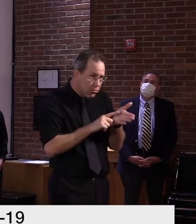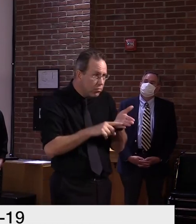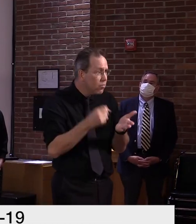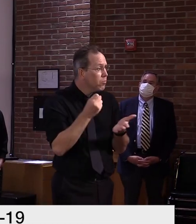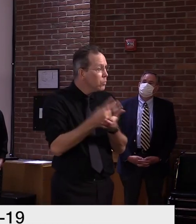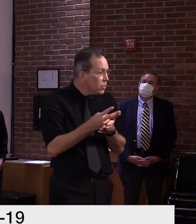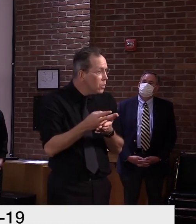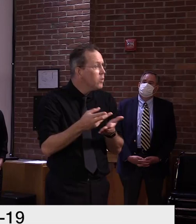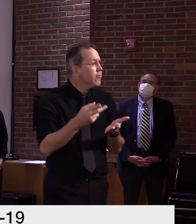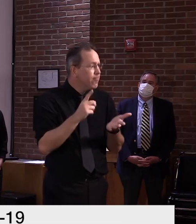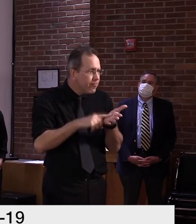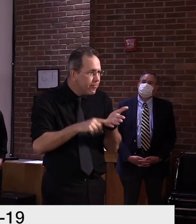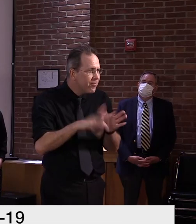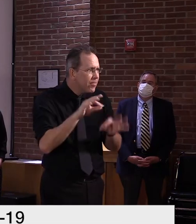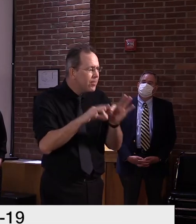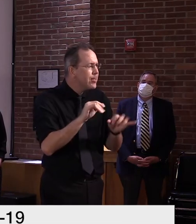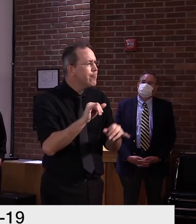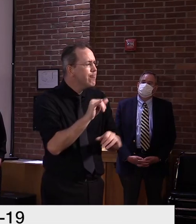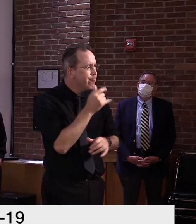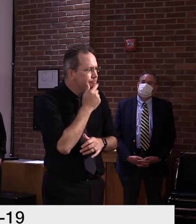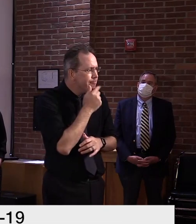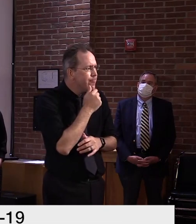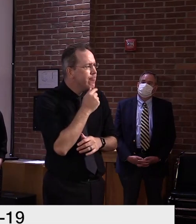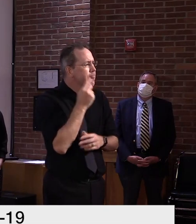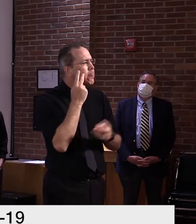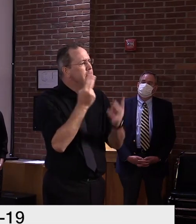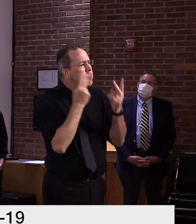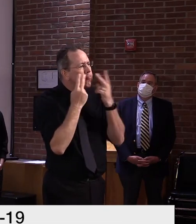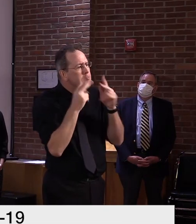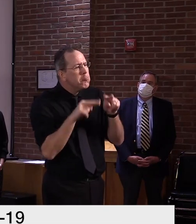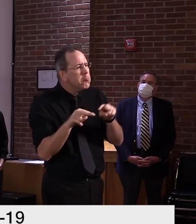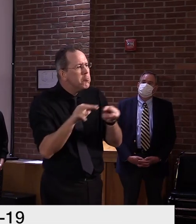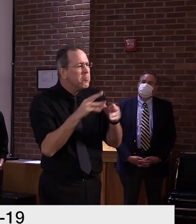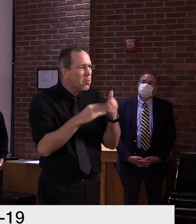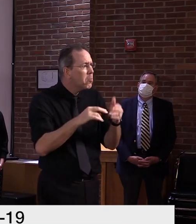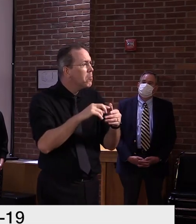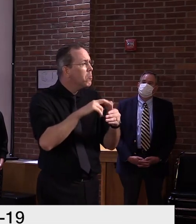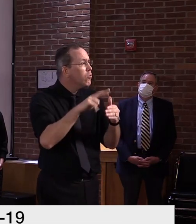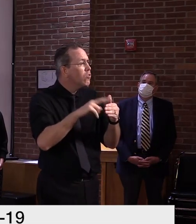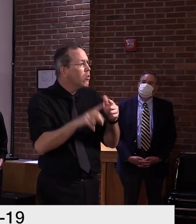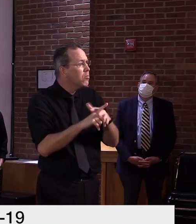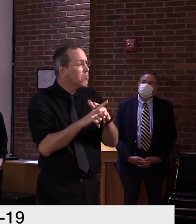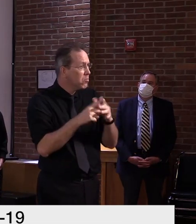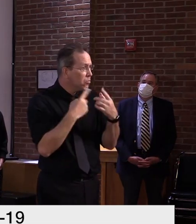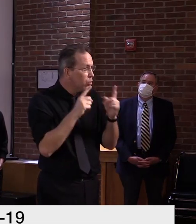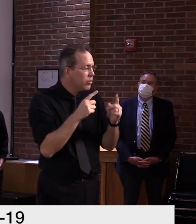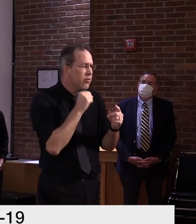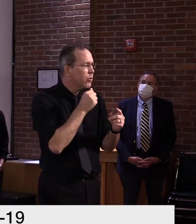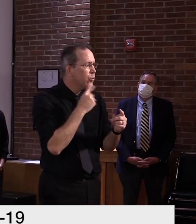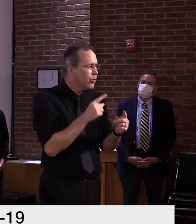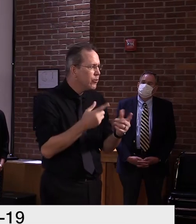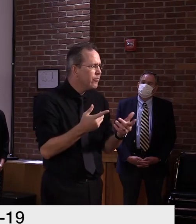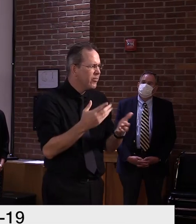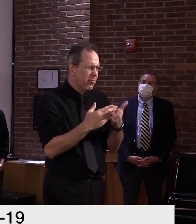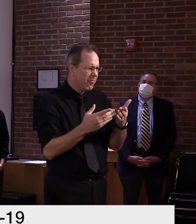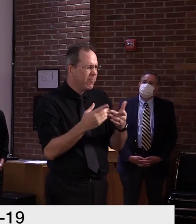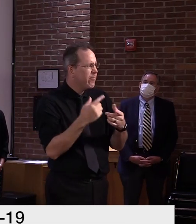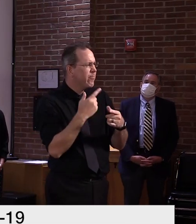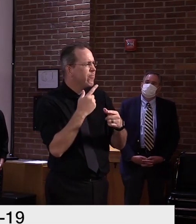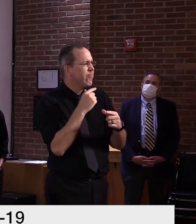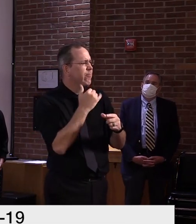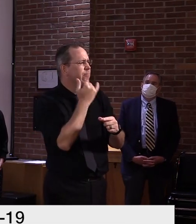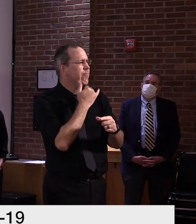the kind of use the machines are getting and if it turns out that they're getting used a lot for asymptomatic populations,